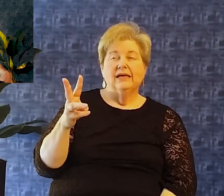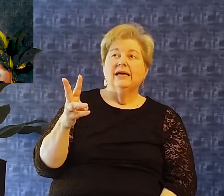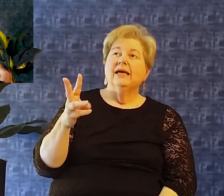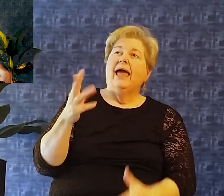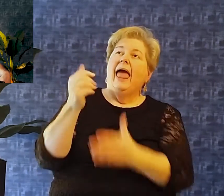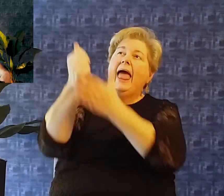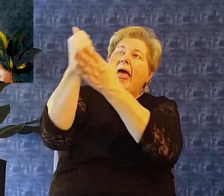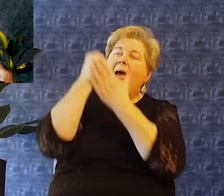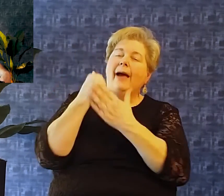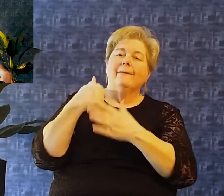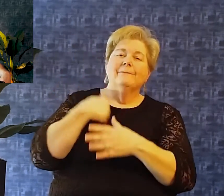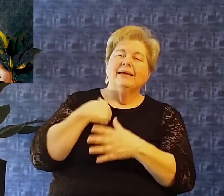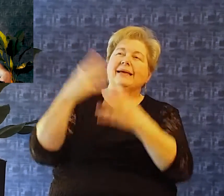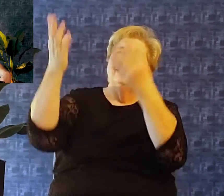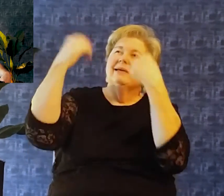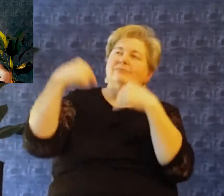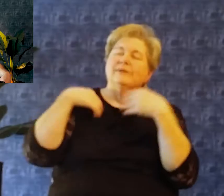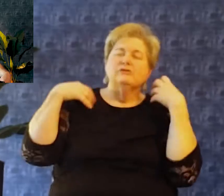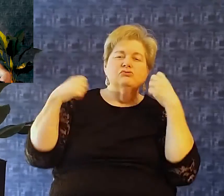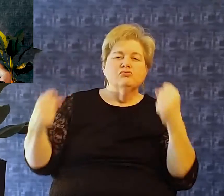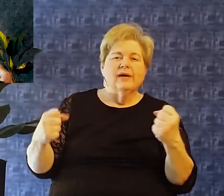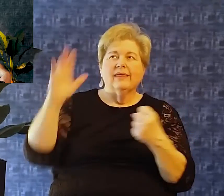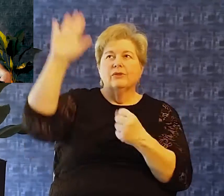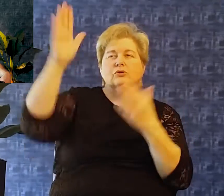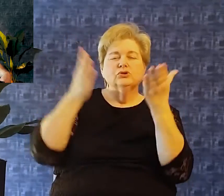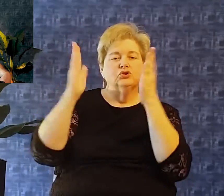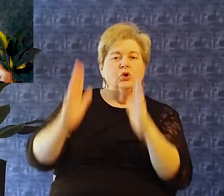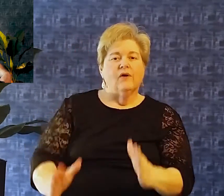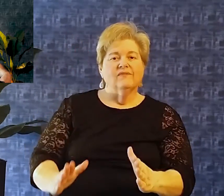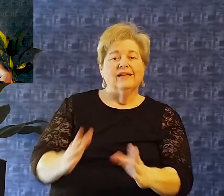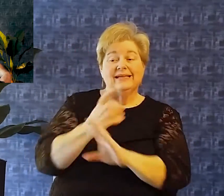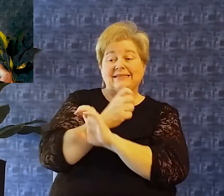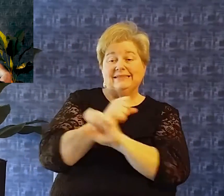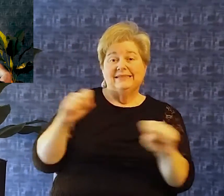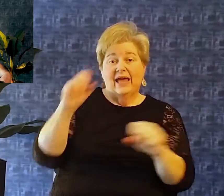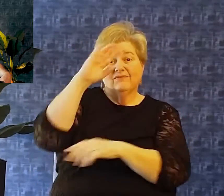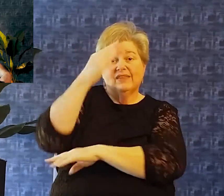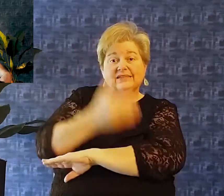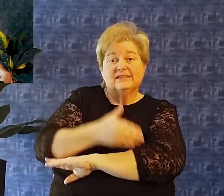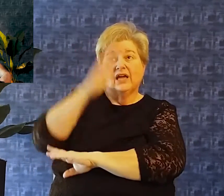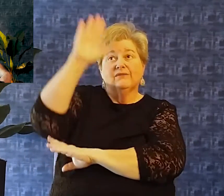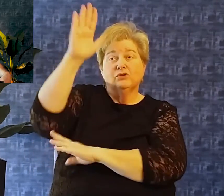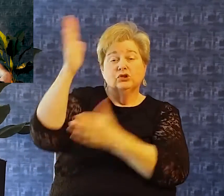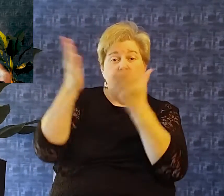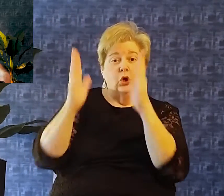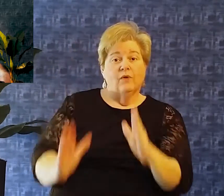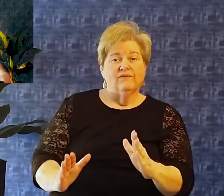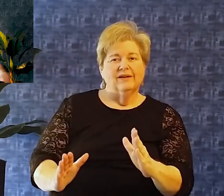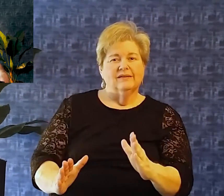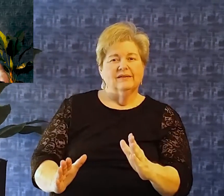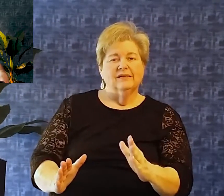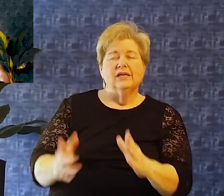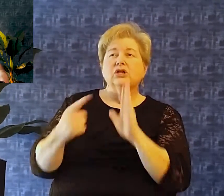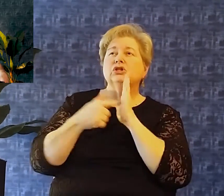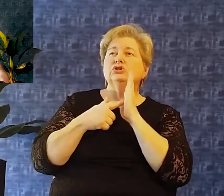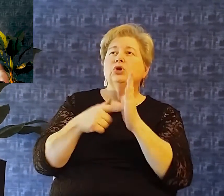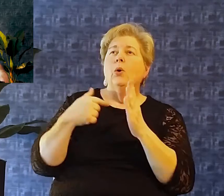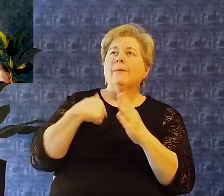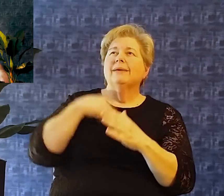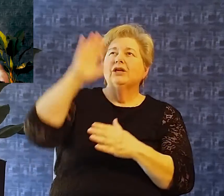me Give your strength to your servant And save the son of your maid servant Show me